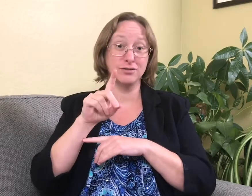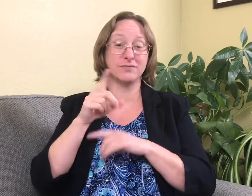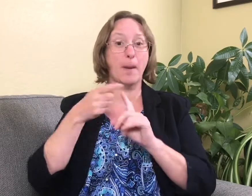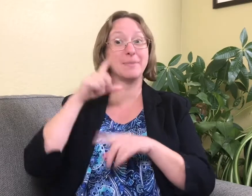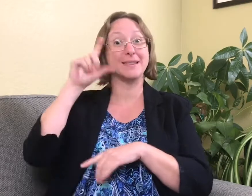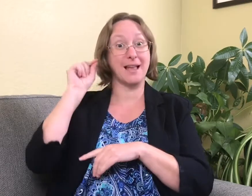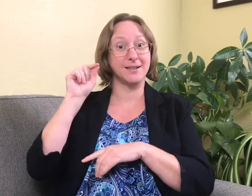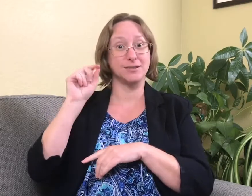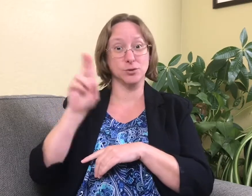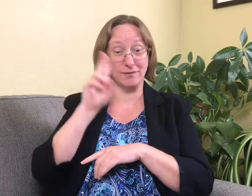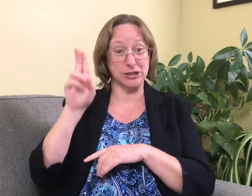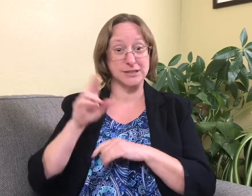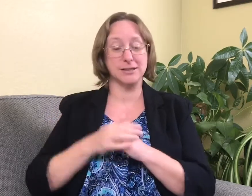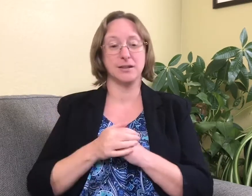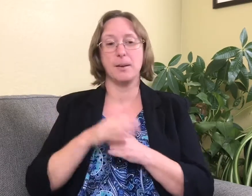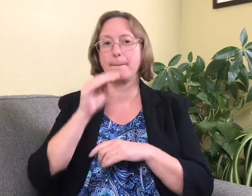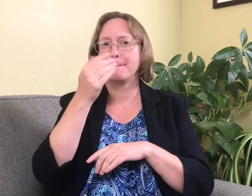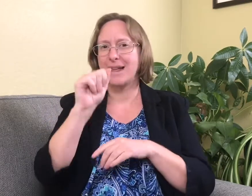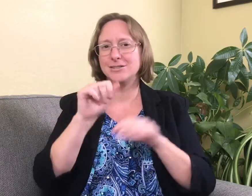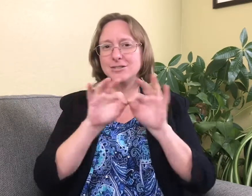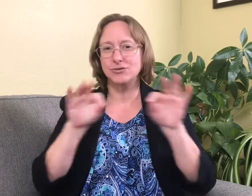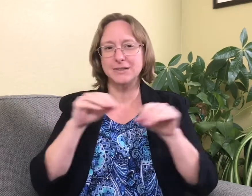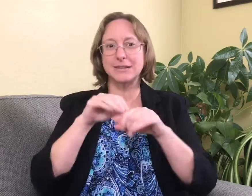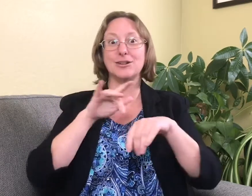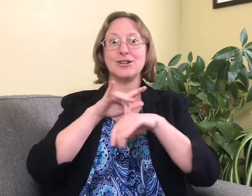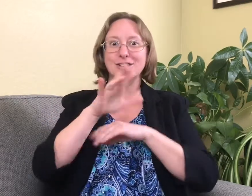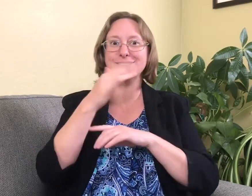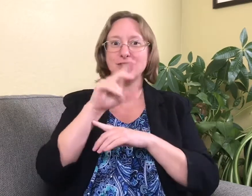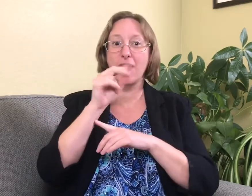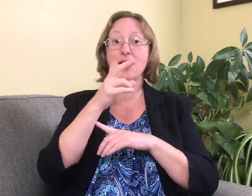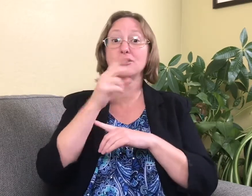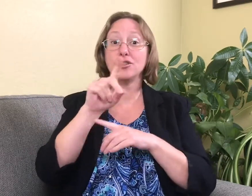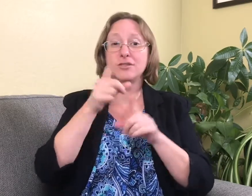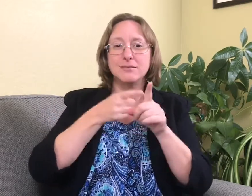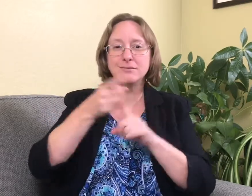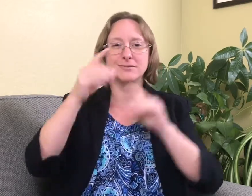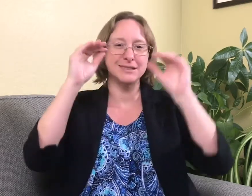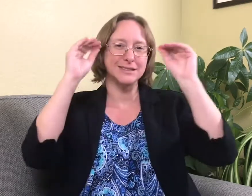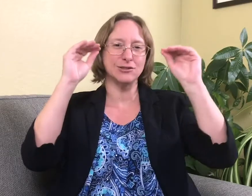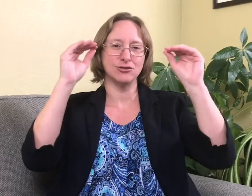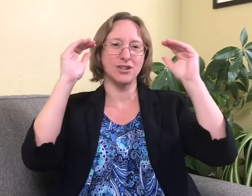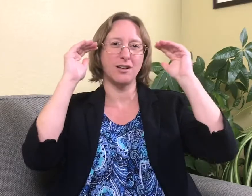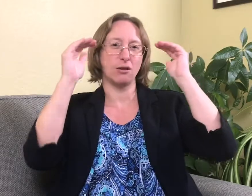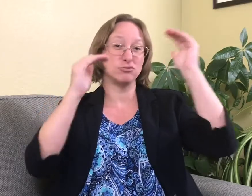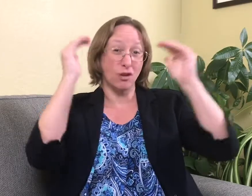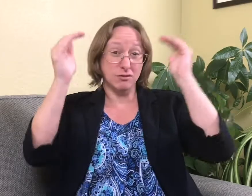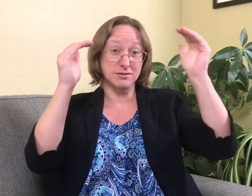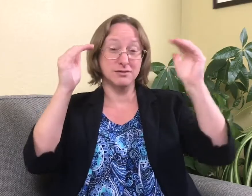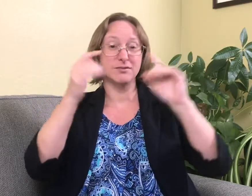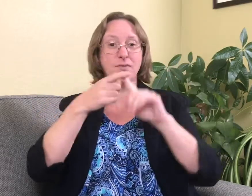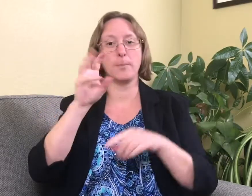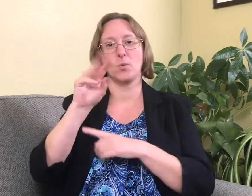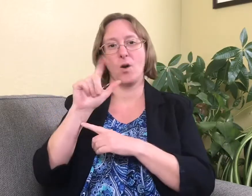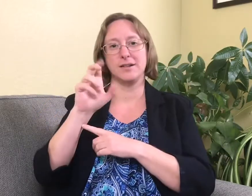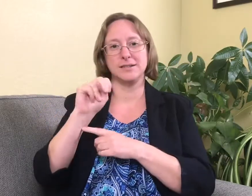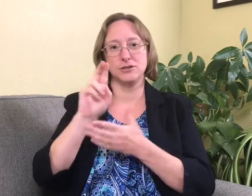childhood education from Gallaudet University, a master's degree in early childhood specializing and teaching adults from Walden